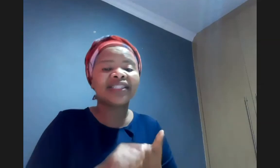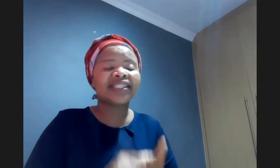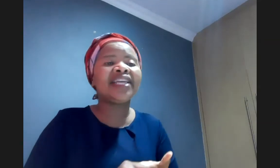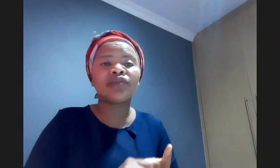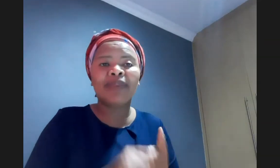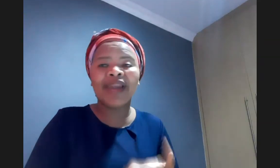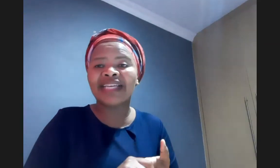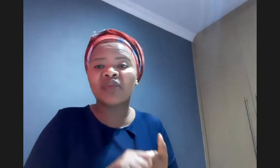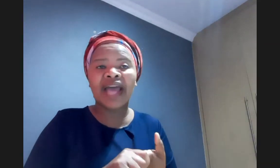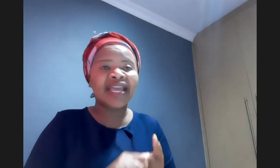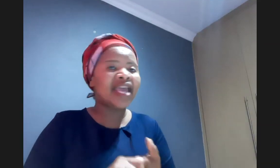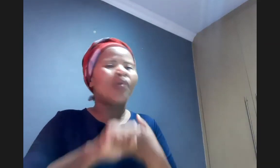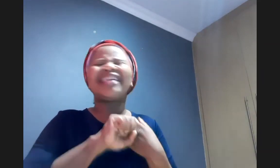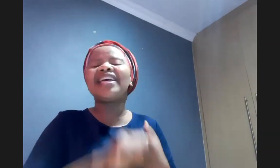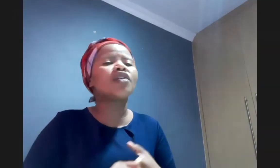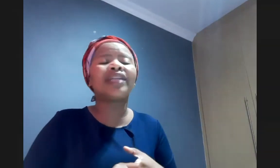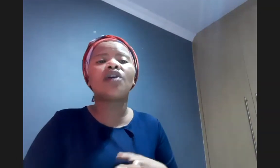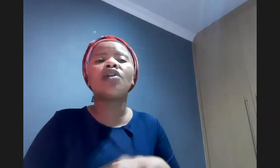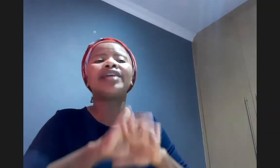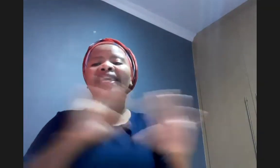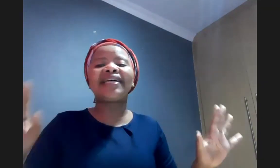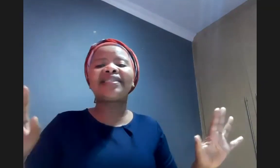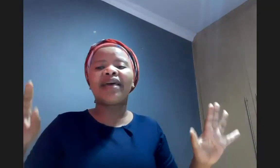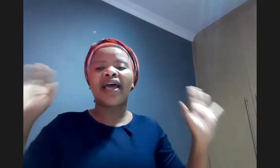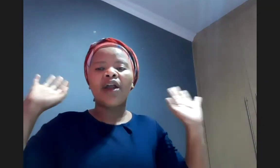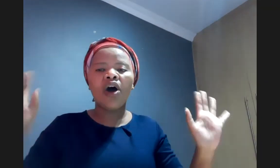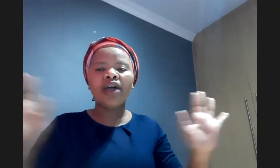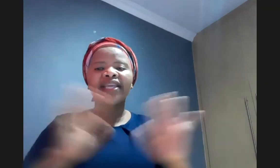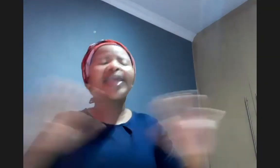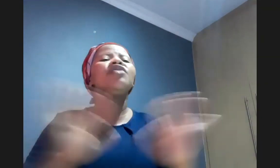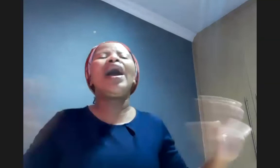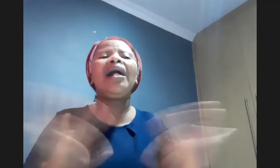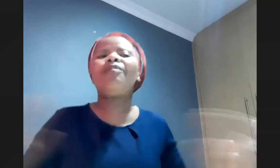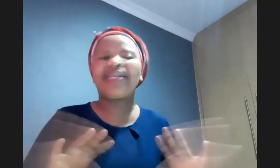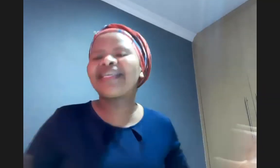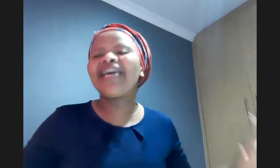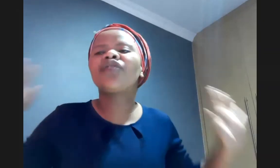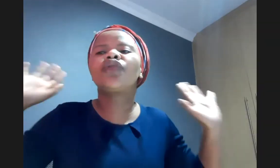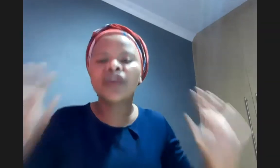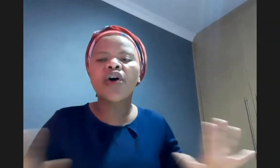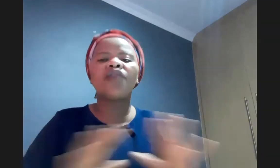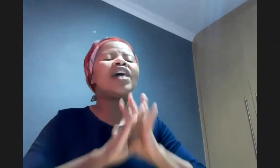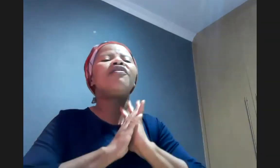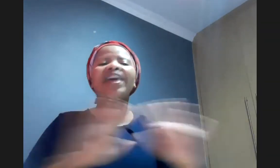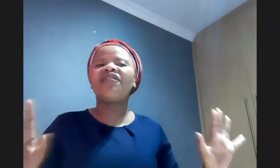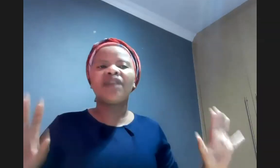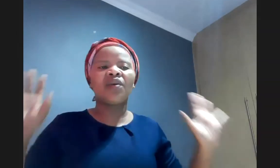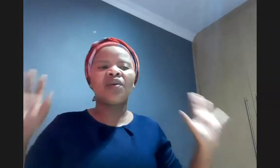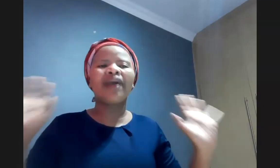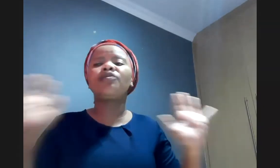into the place that we are in whether they sold us or not it doesn't matter lord can you help us to serve faithfully we want to